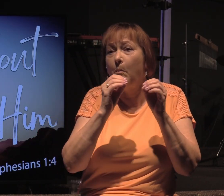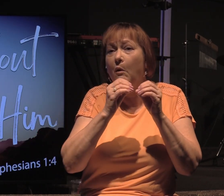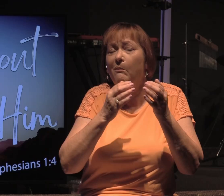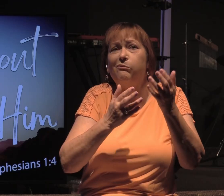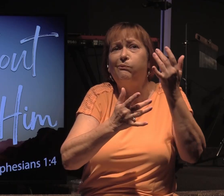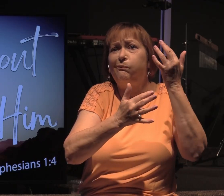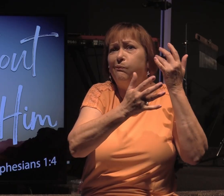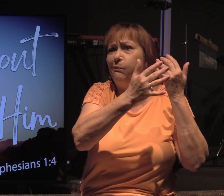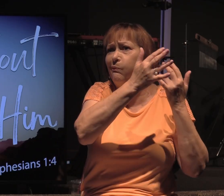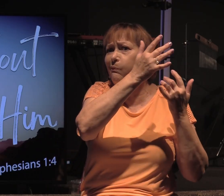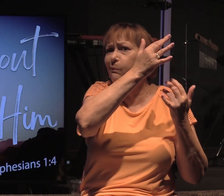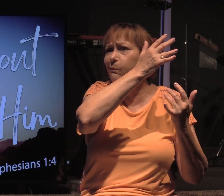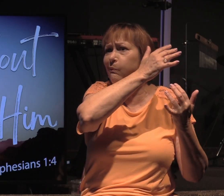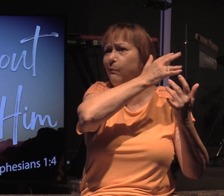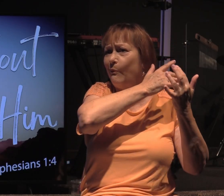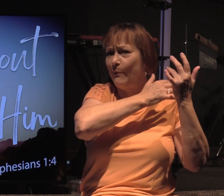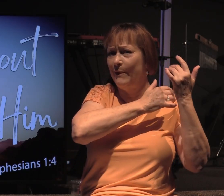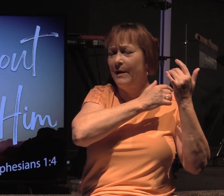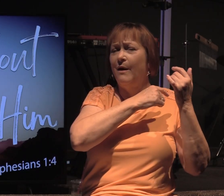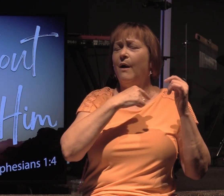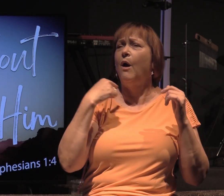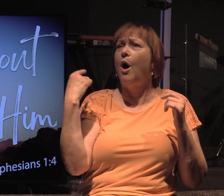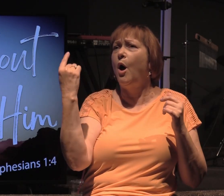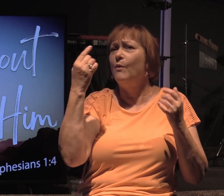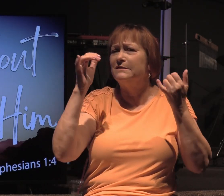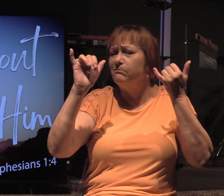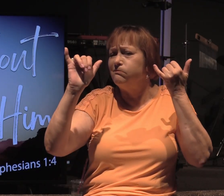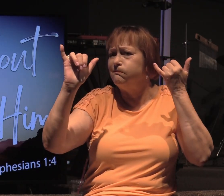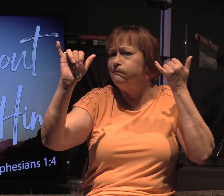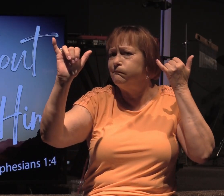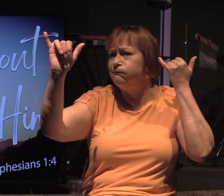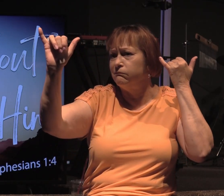and we find that always, always, always